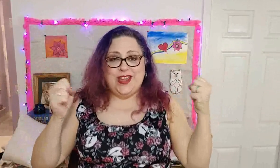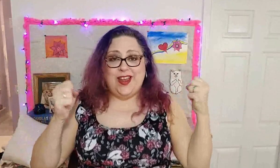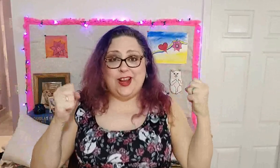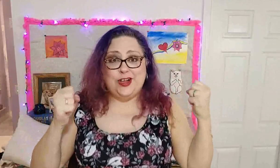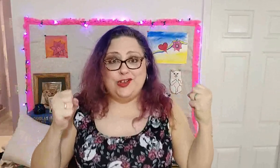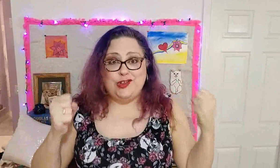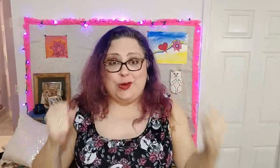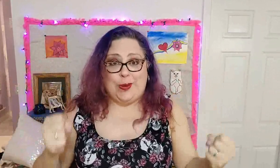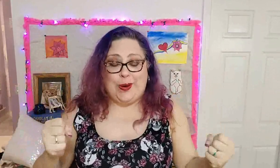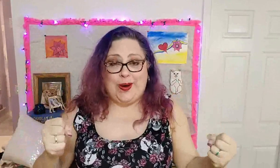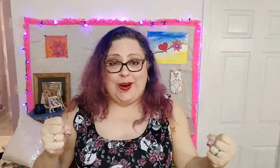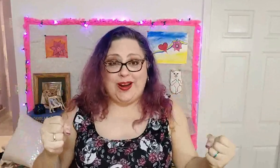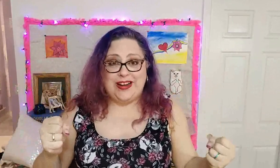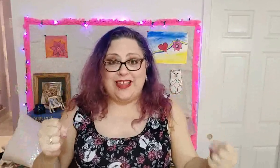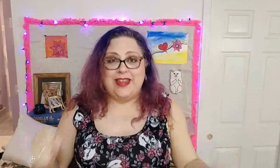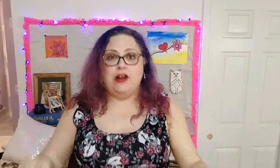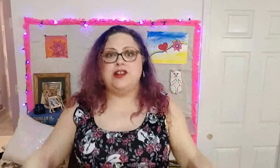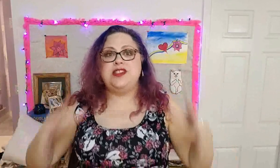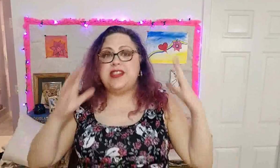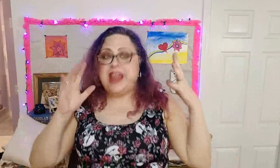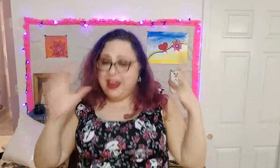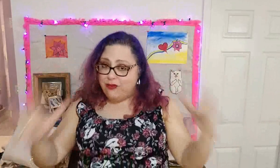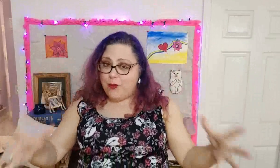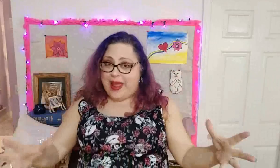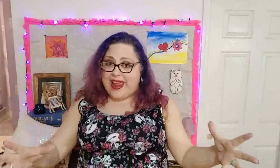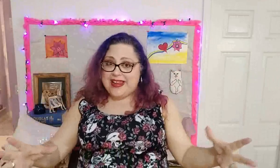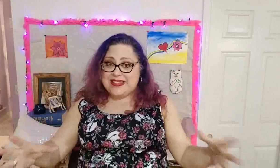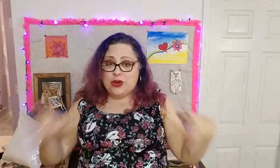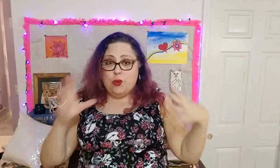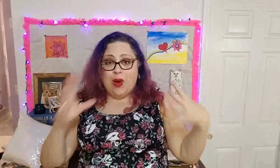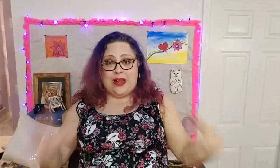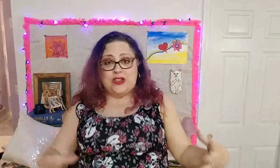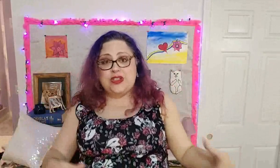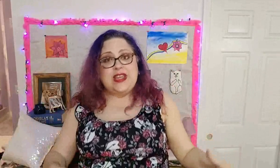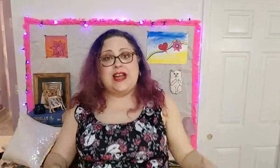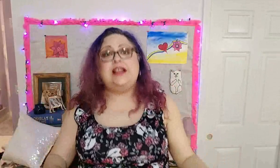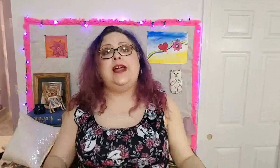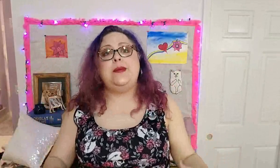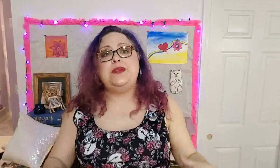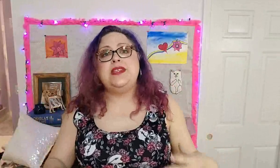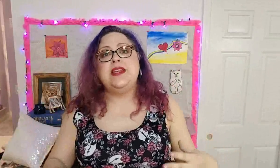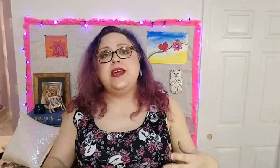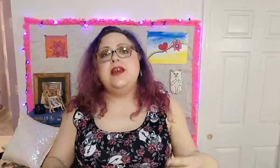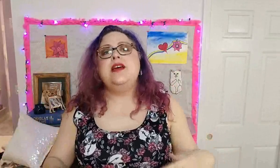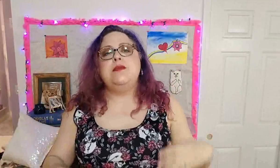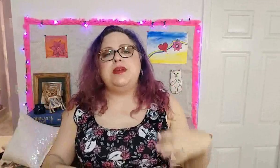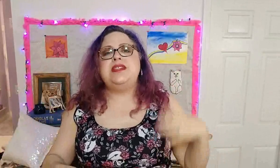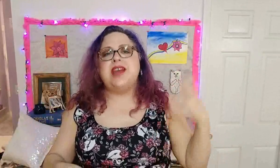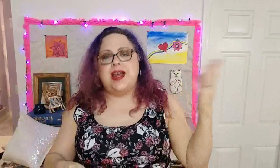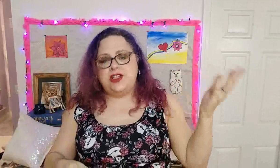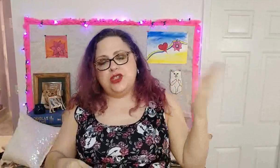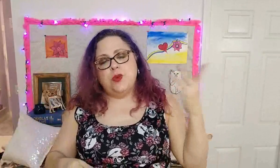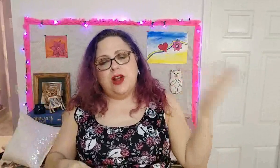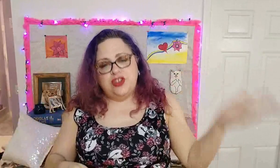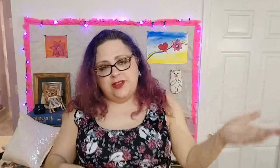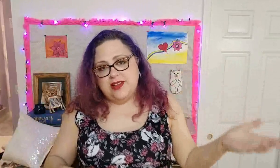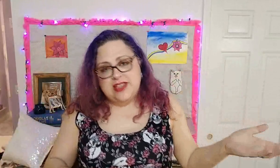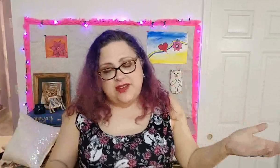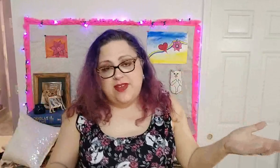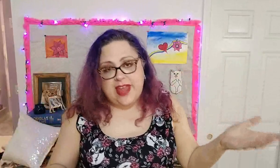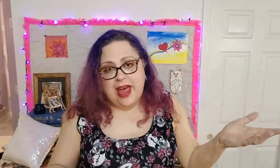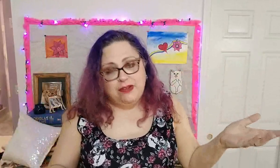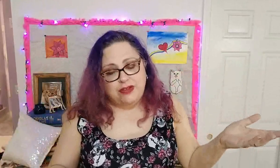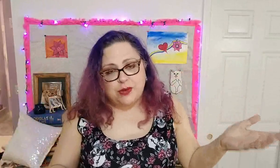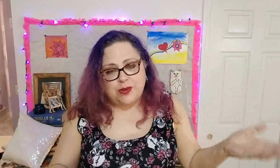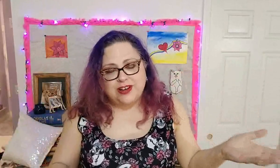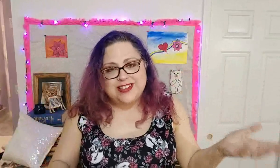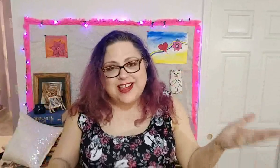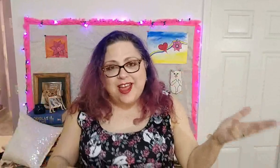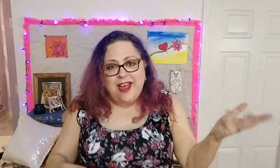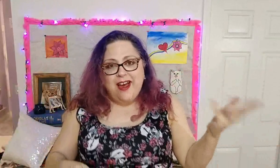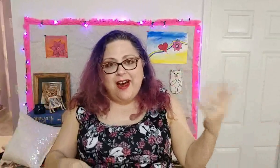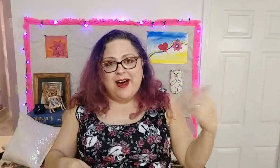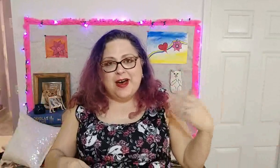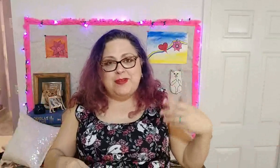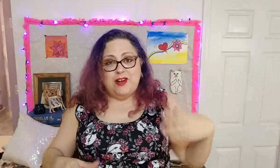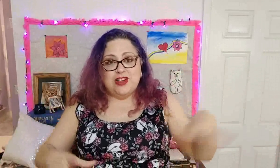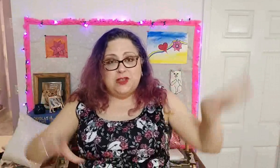dark. Now, there are safe ways to watch the eclipse besides just watching the TV afterwards. There are